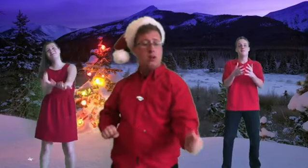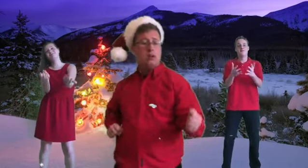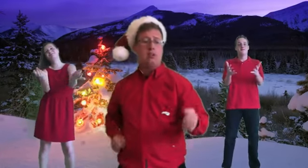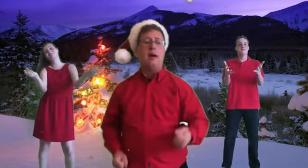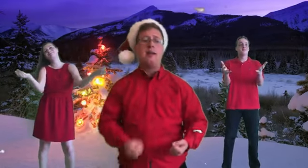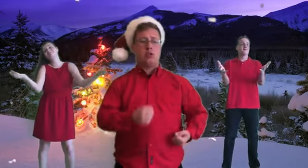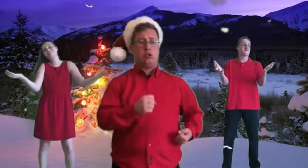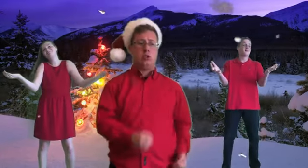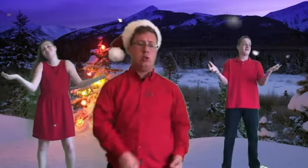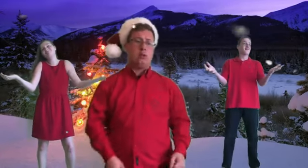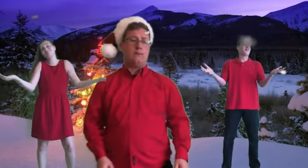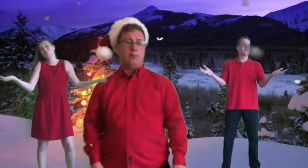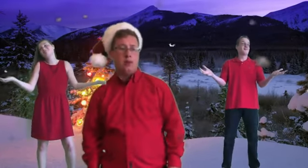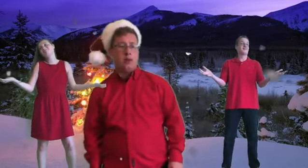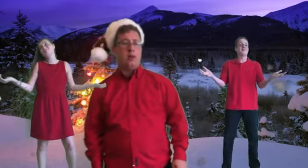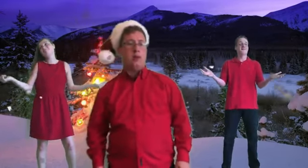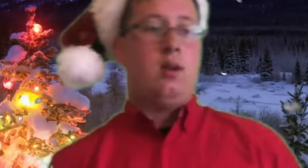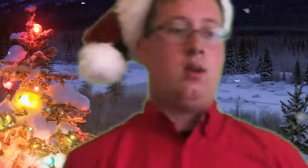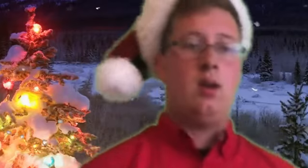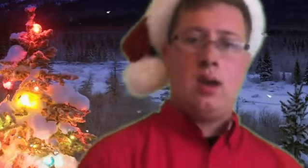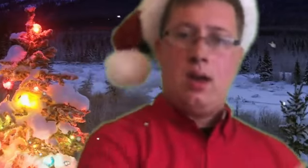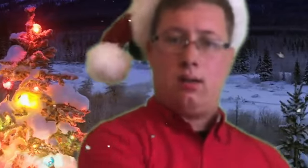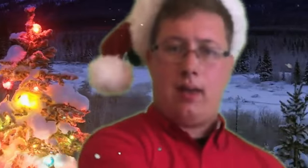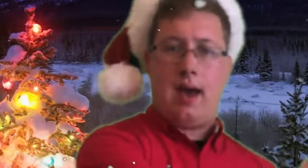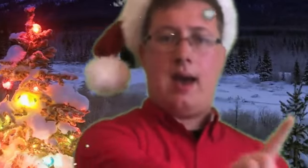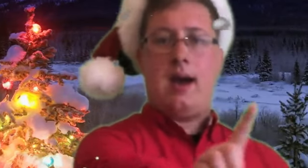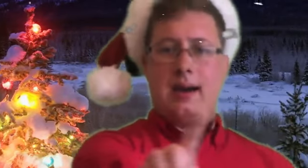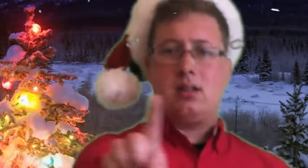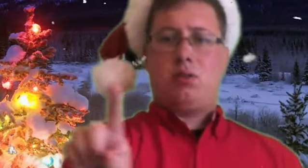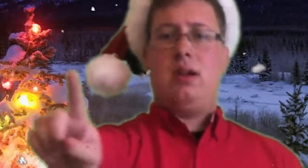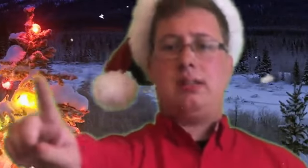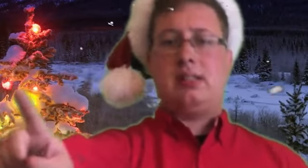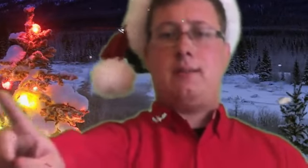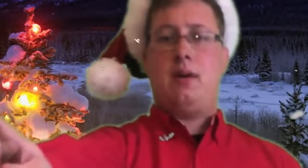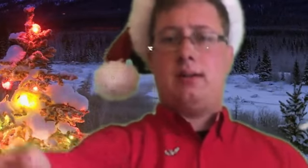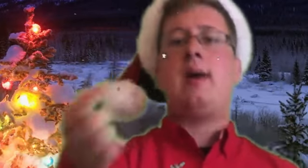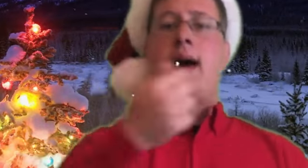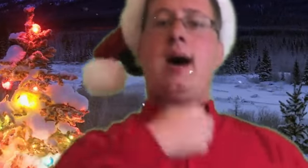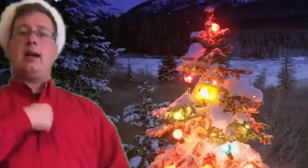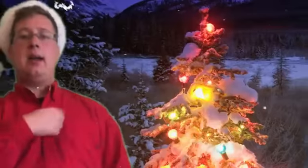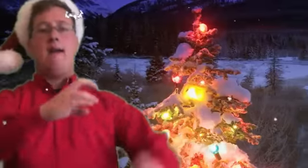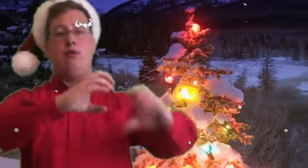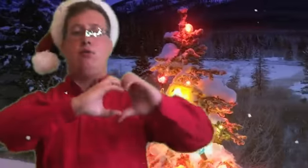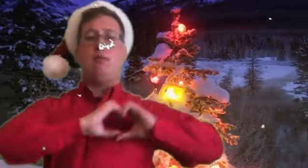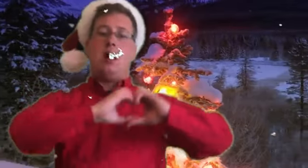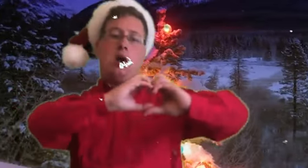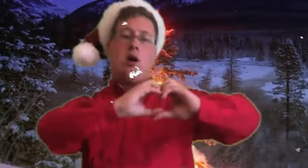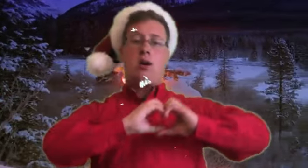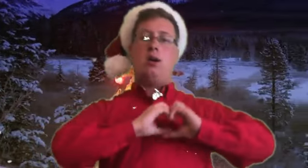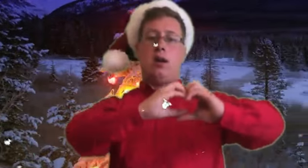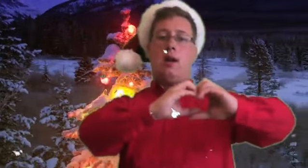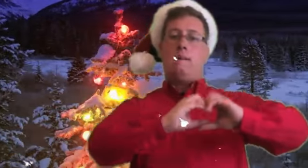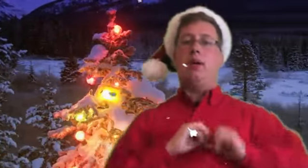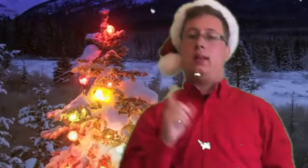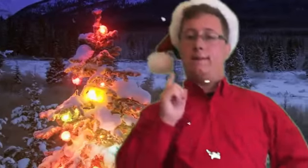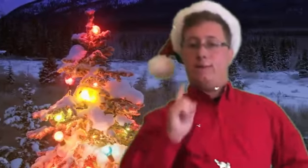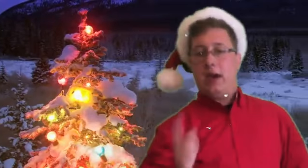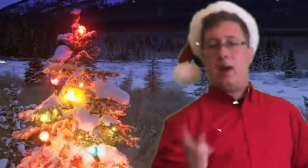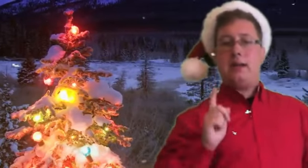special Last Christmas I gave you my heart But the very